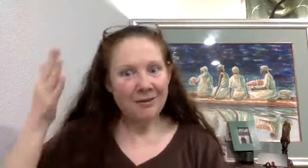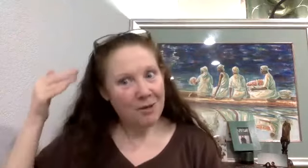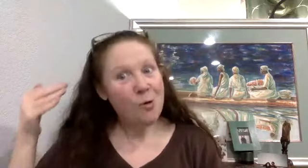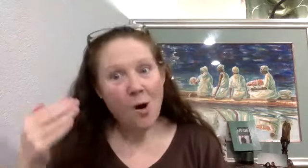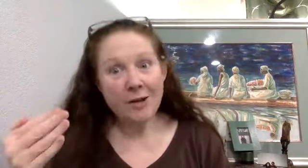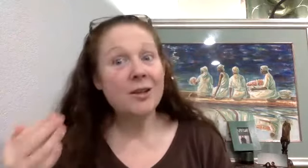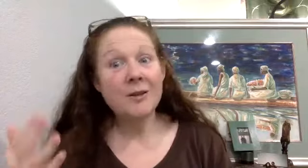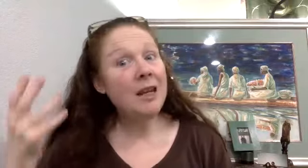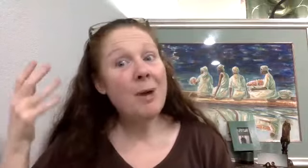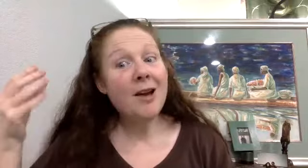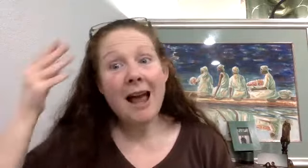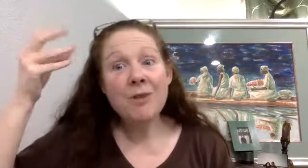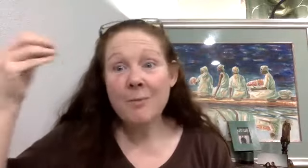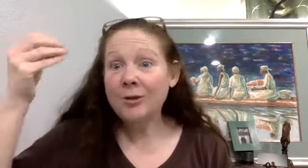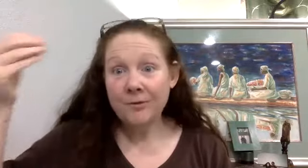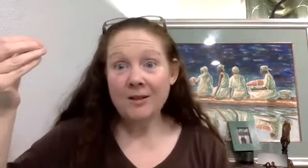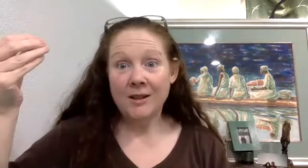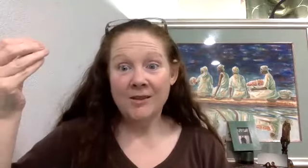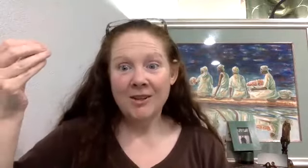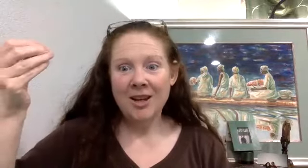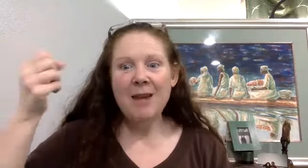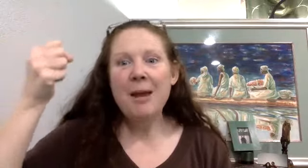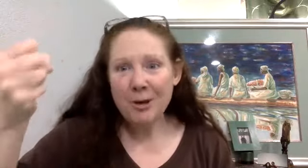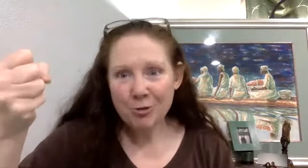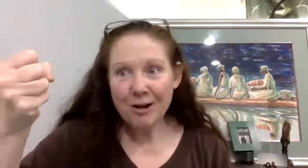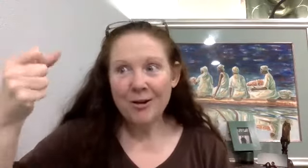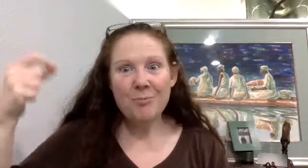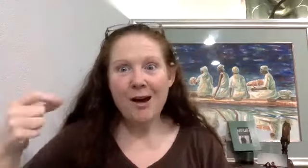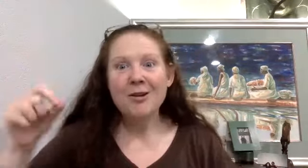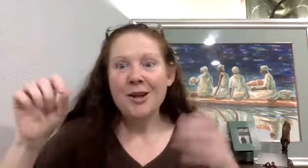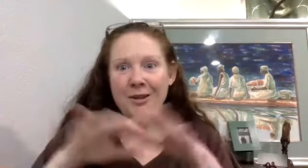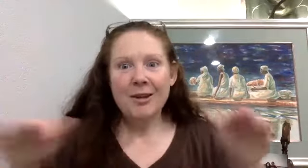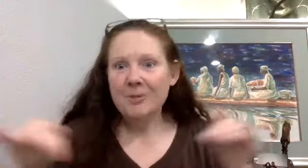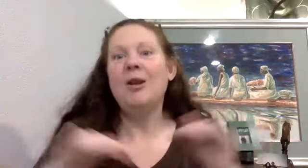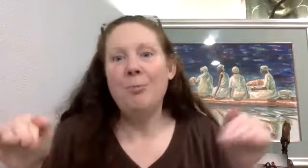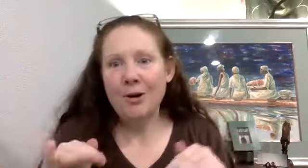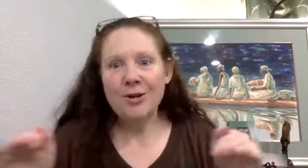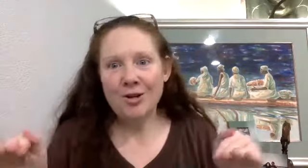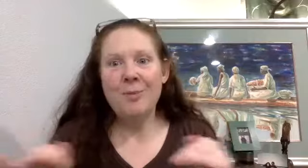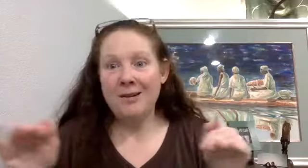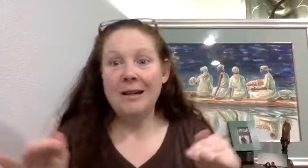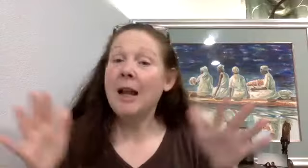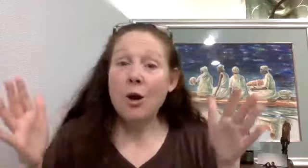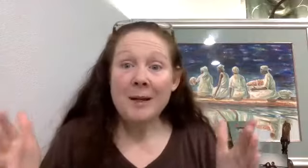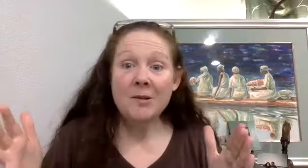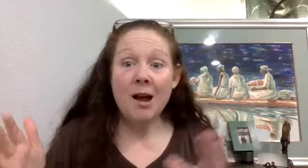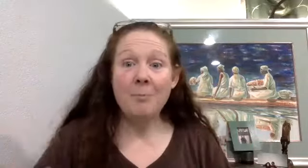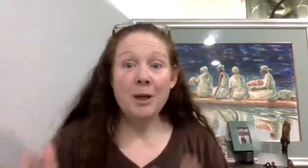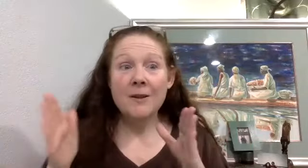if he will watch this and he might not have the mental fitness. He may be triggered about the, that our partnership ended. And I hope he's not because